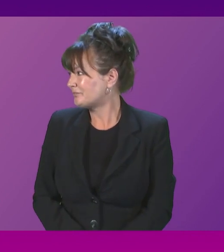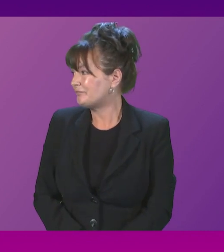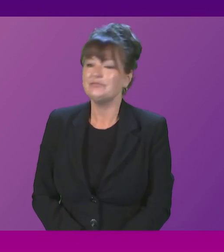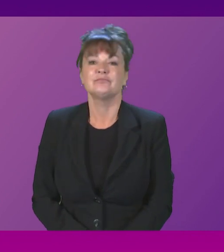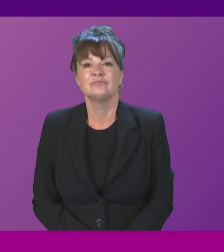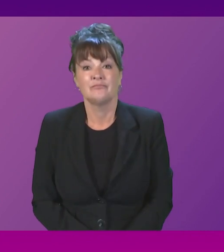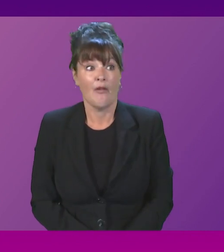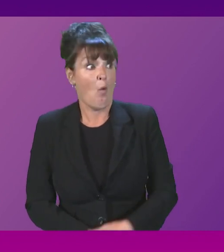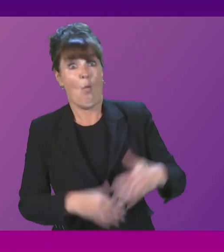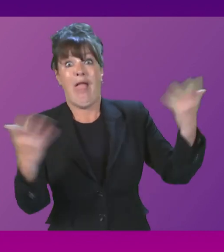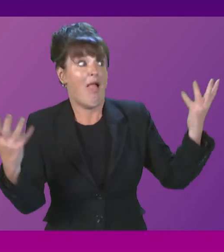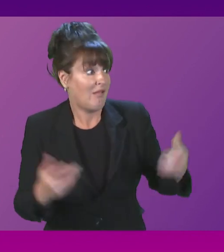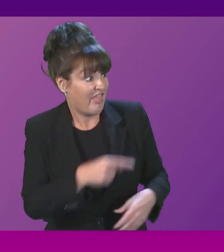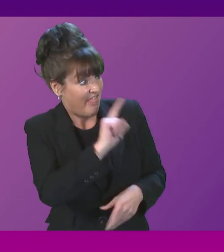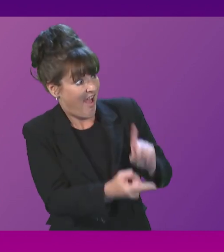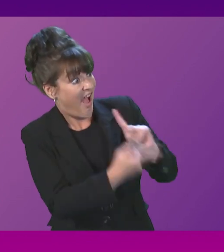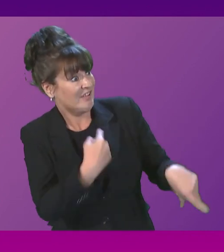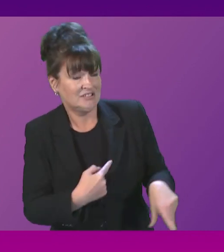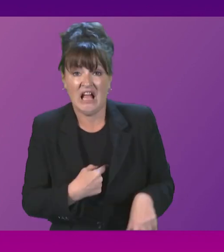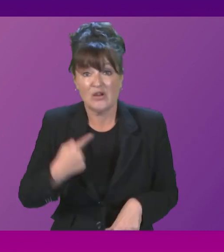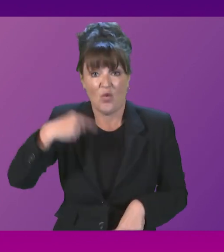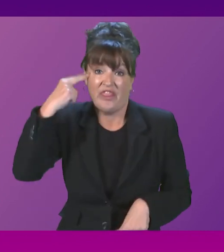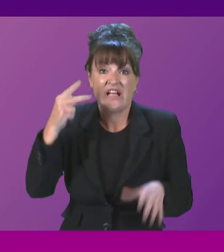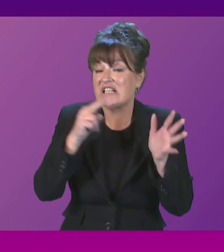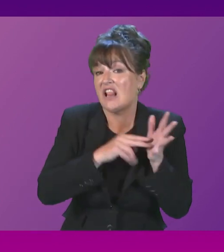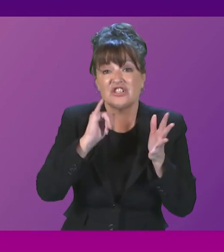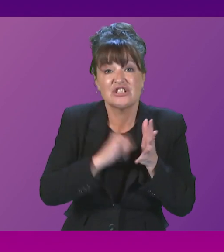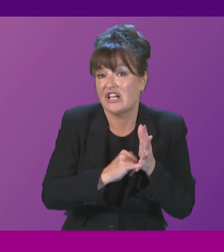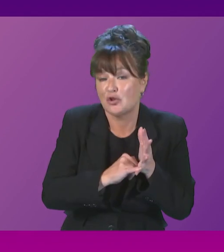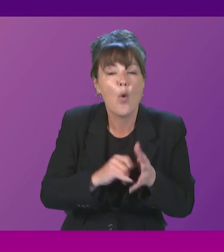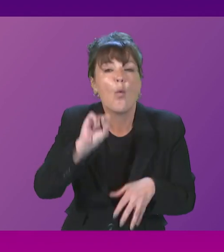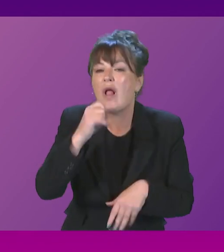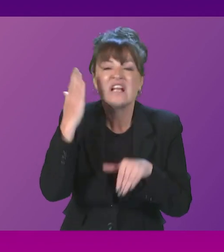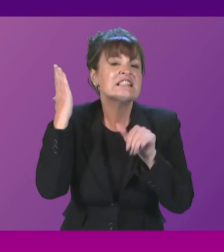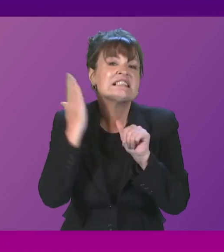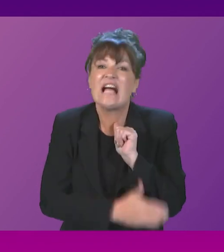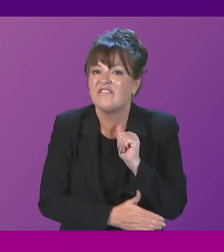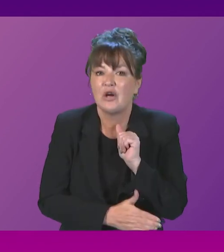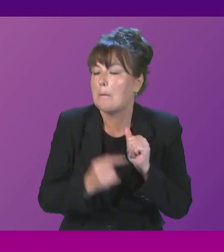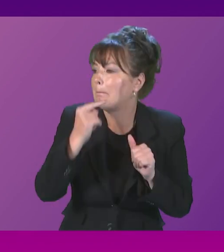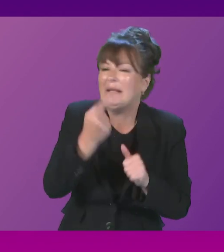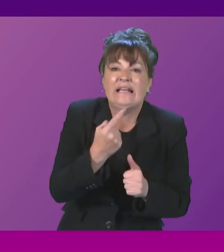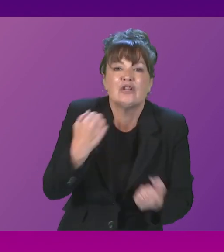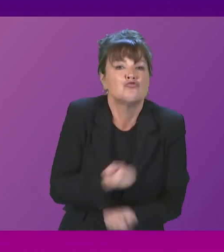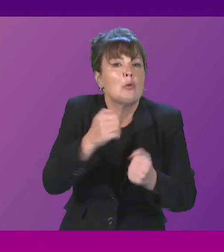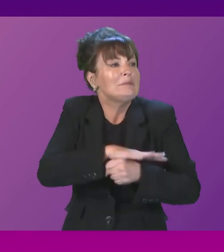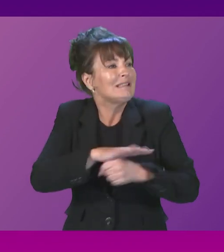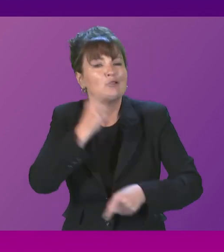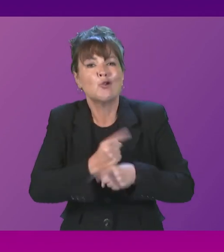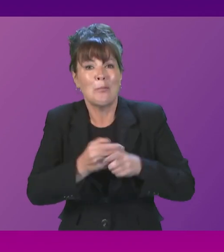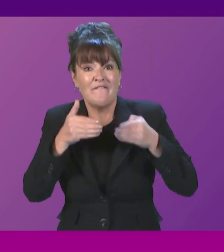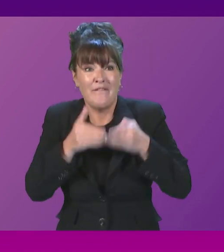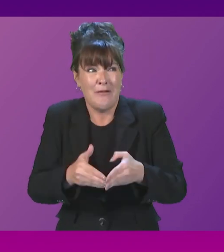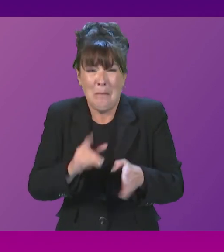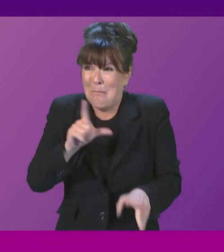Given that answer, do not think Nicola Sturgeon will ever be on very strong ground speaking about ferries because she is incredibly